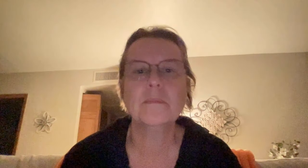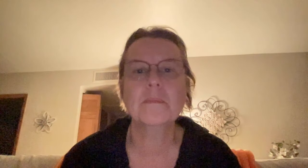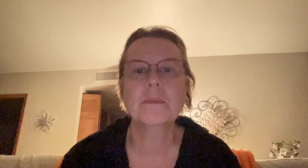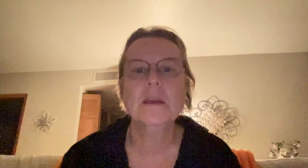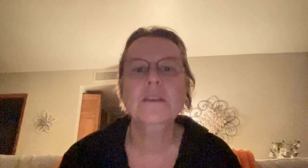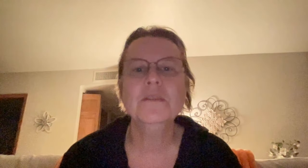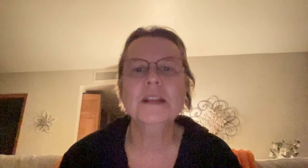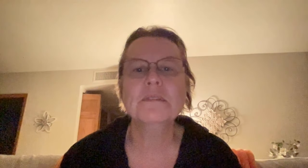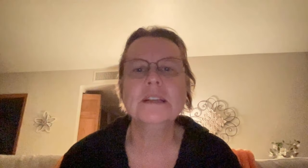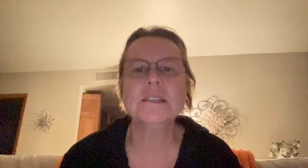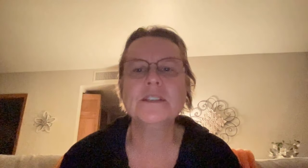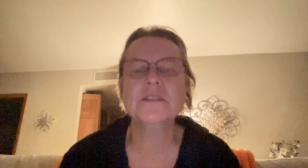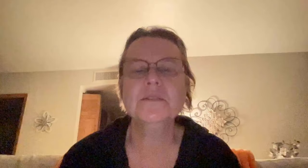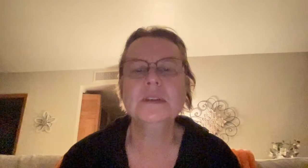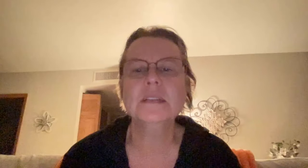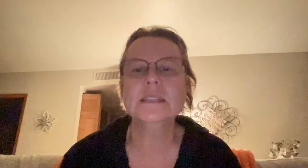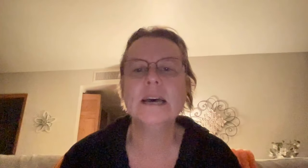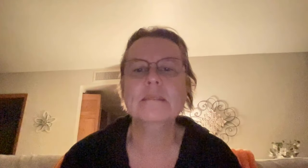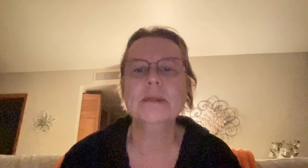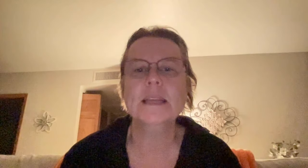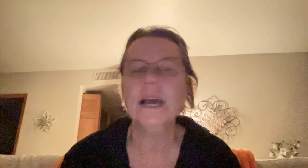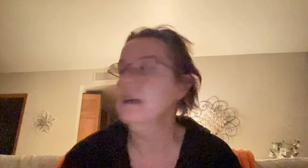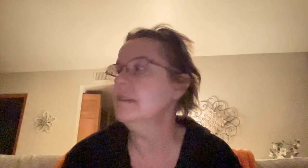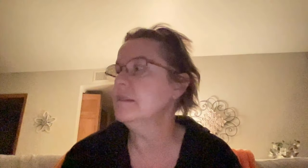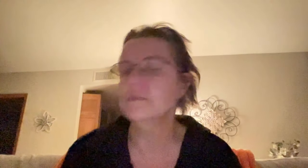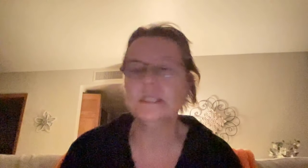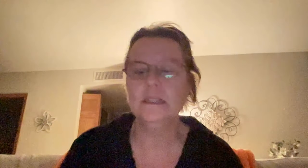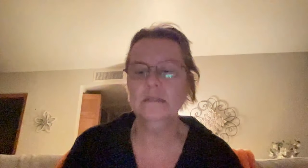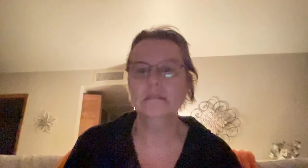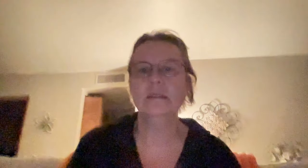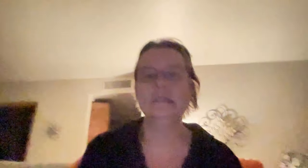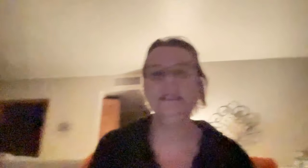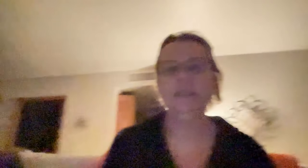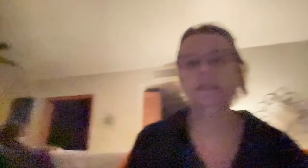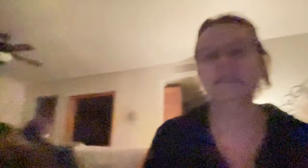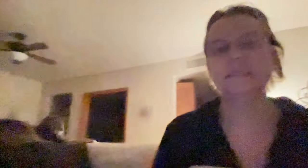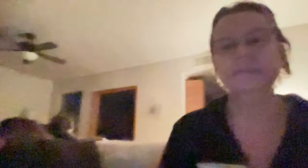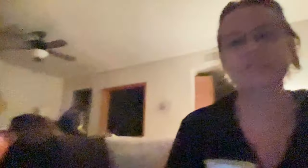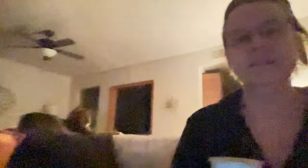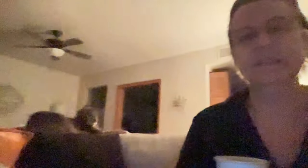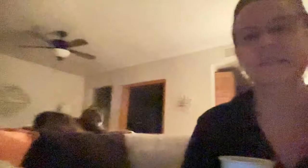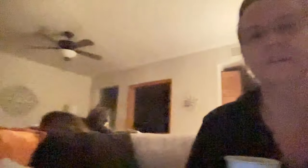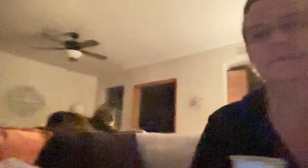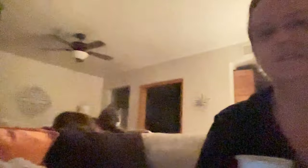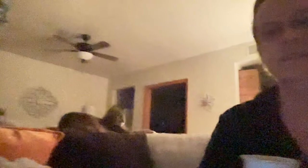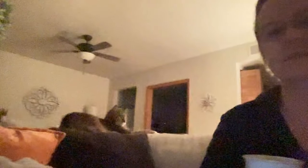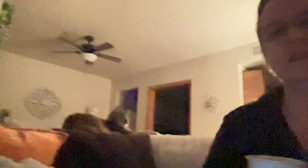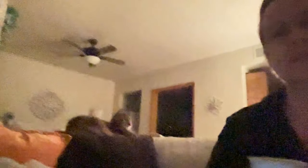anyways, you know what I realized too, is that my cat, Lucy, here she is. Sometimes you guys hear her, but she's actually